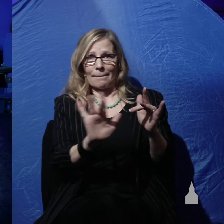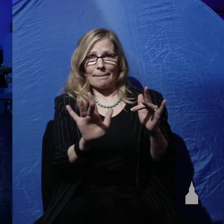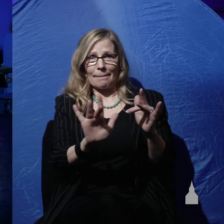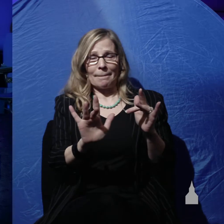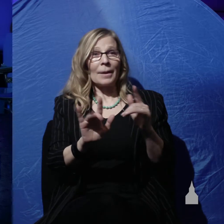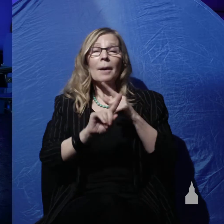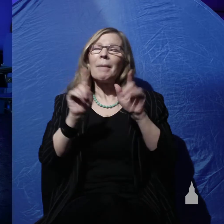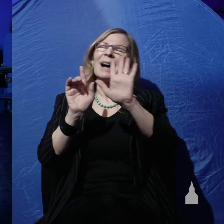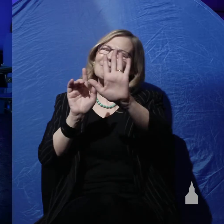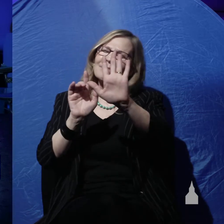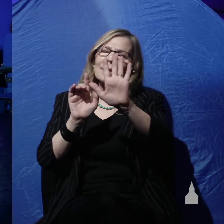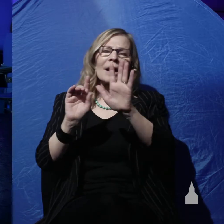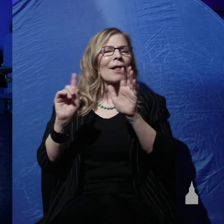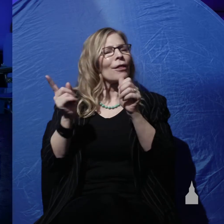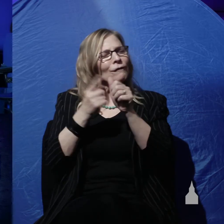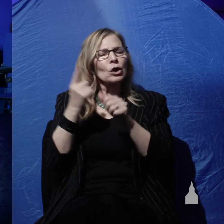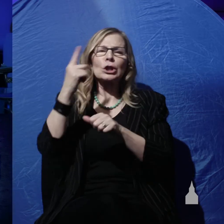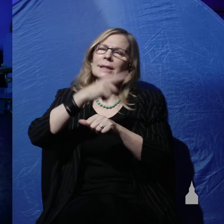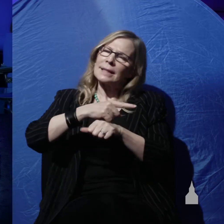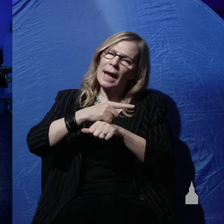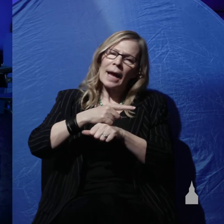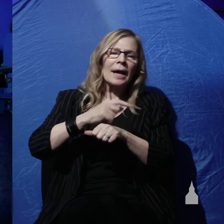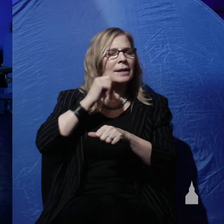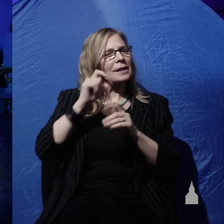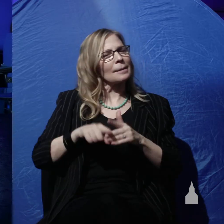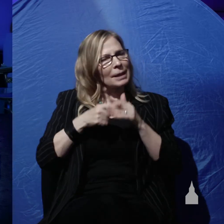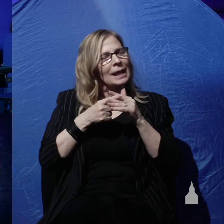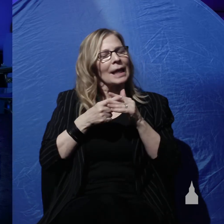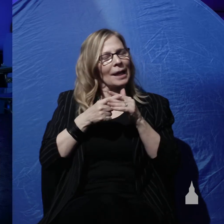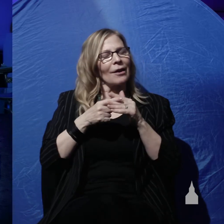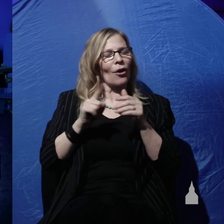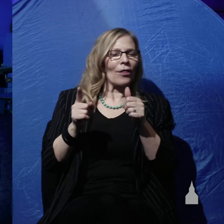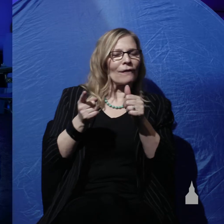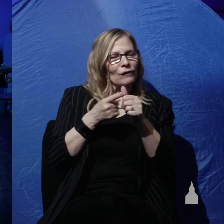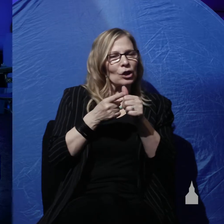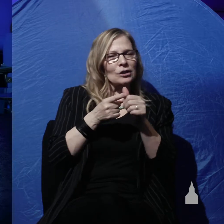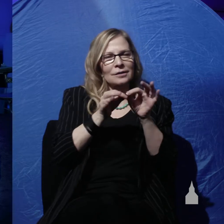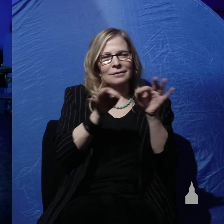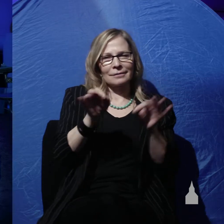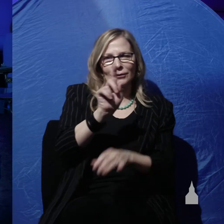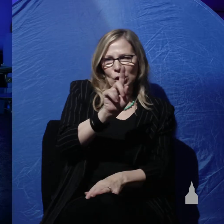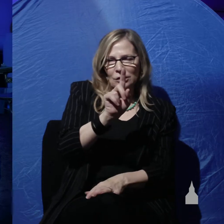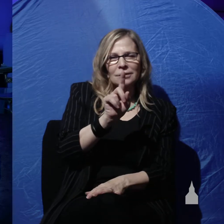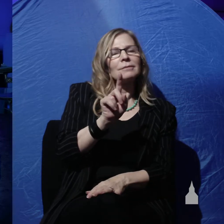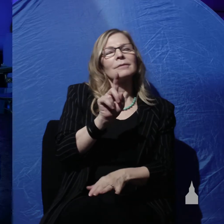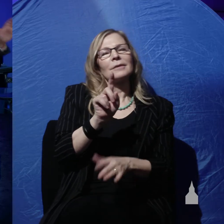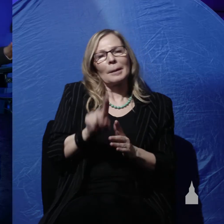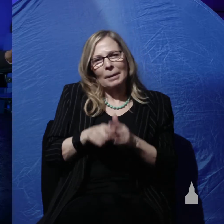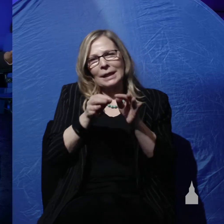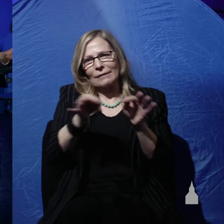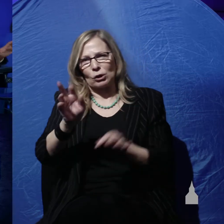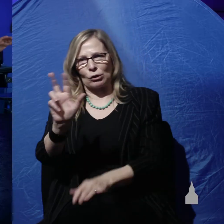1, they say. It begins in verse 3. So there's actually a gap of time